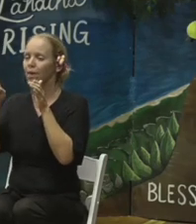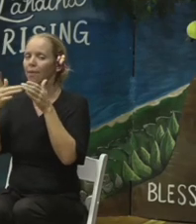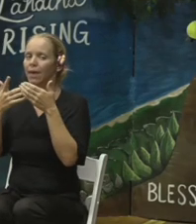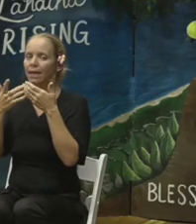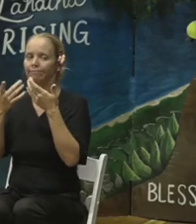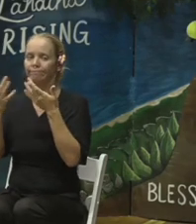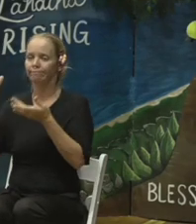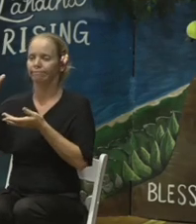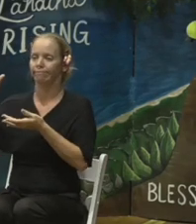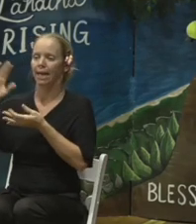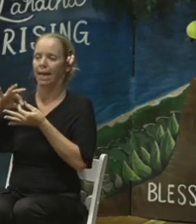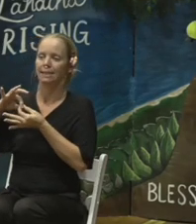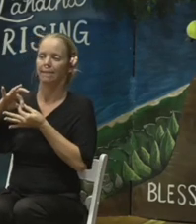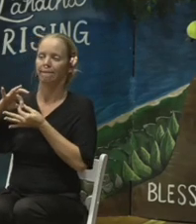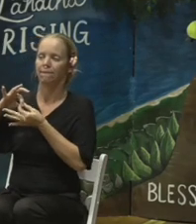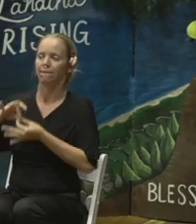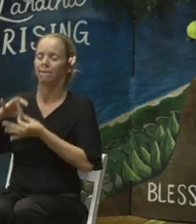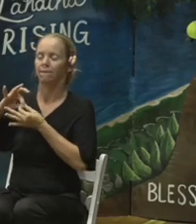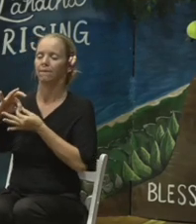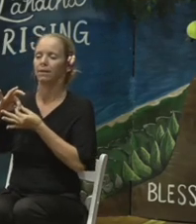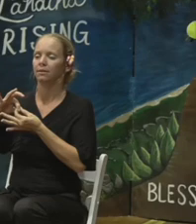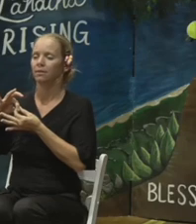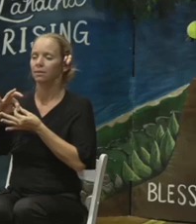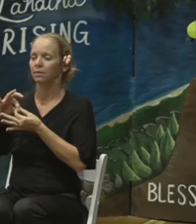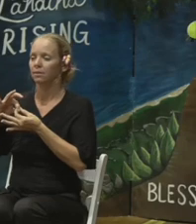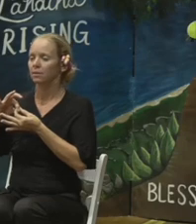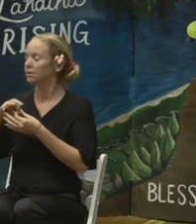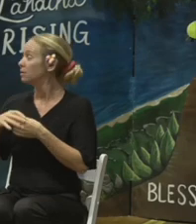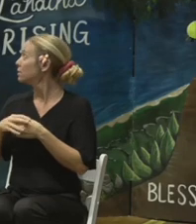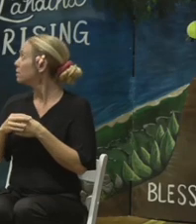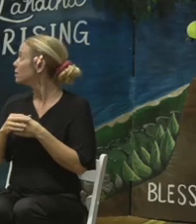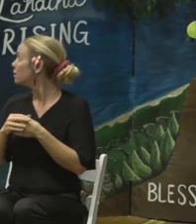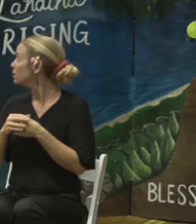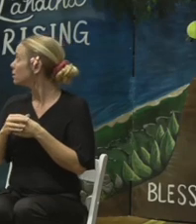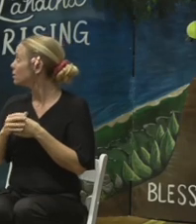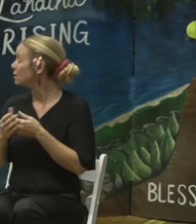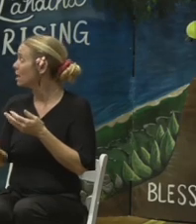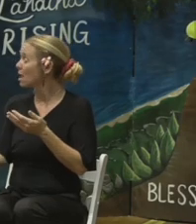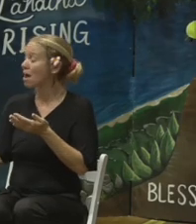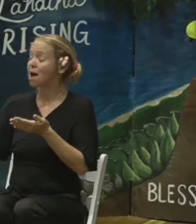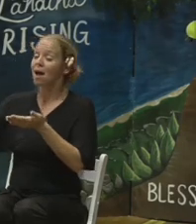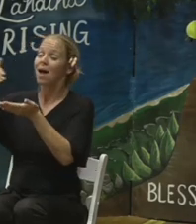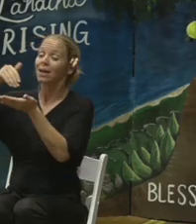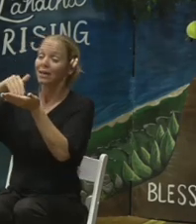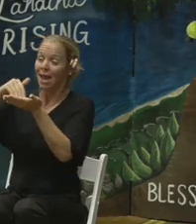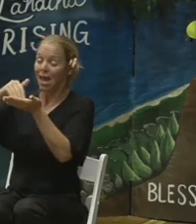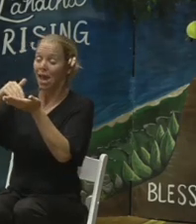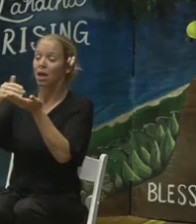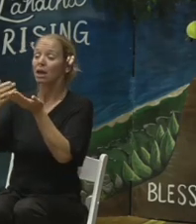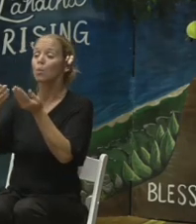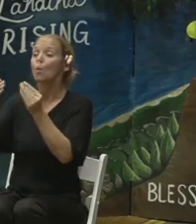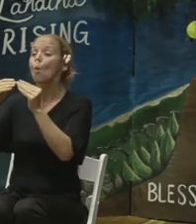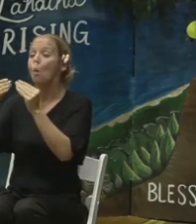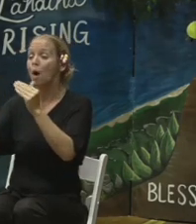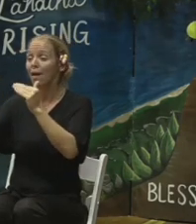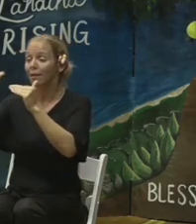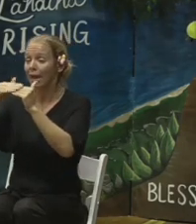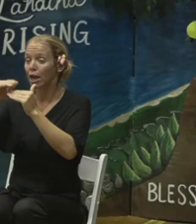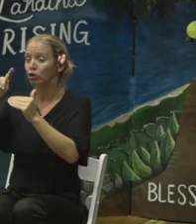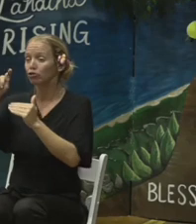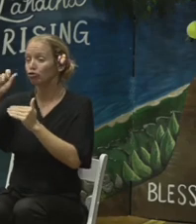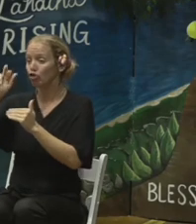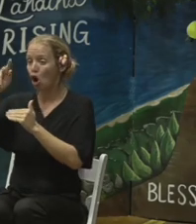is used to seal the joint. On top of that, another tarp is draped over prior to transport.